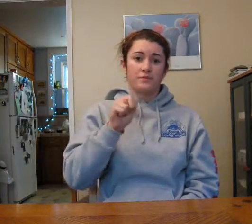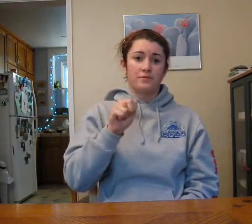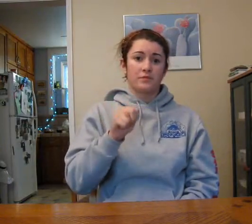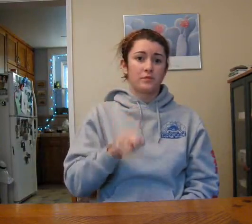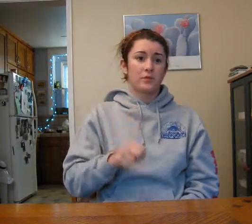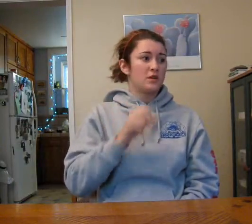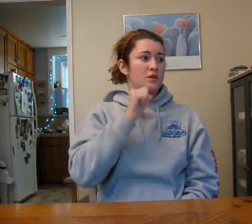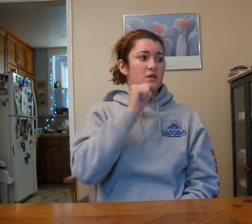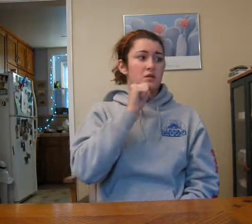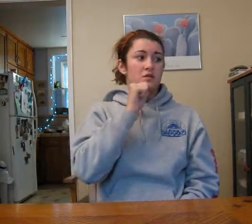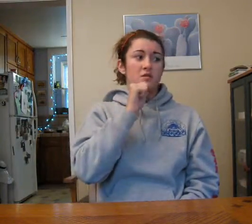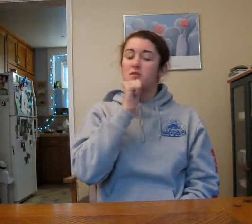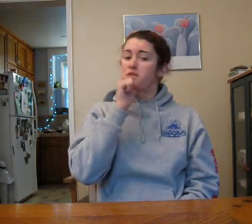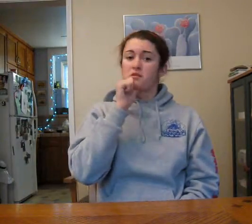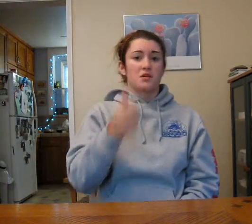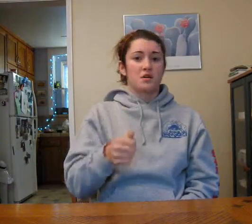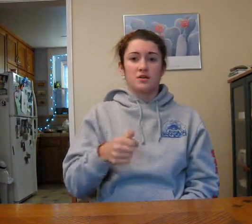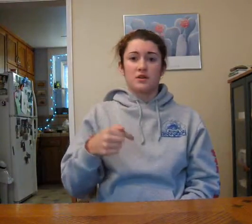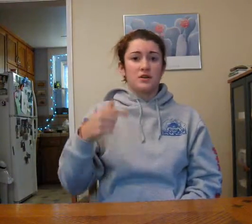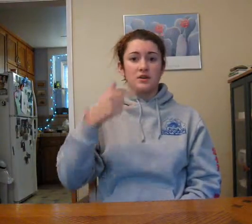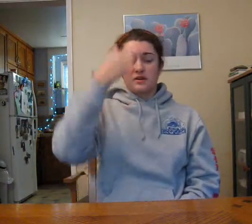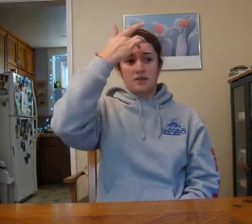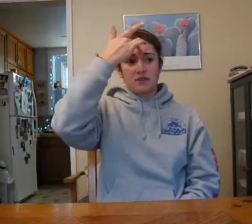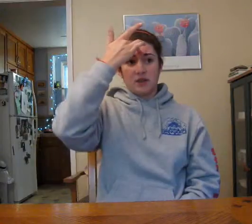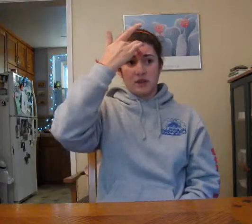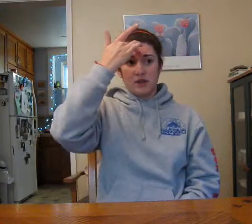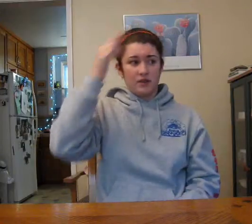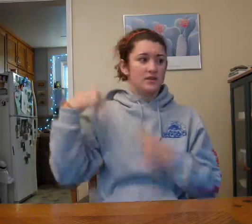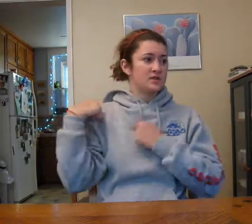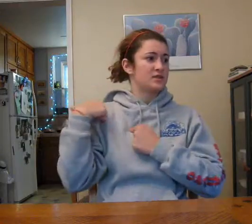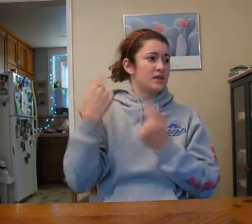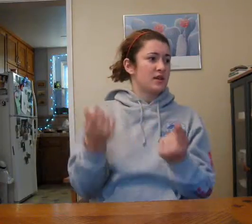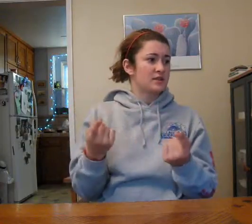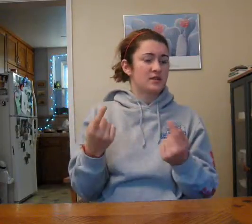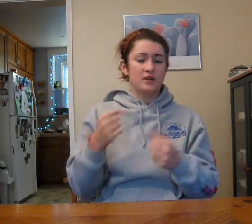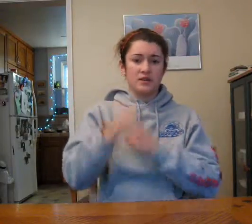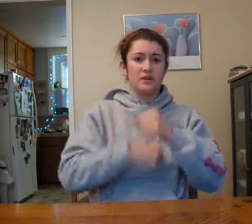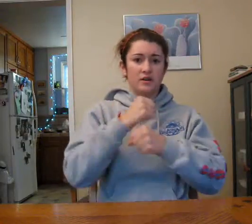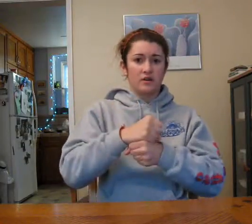not sick since year,